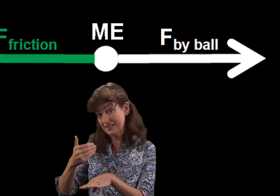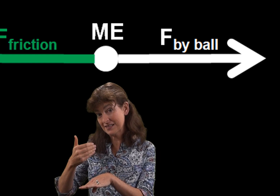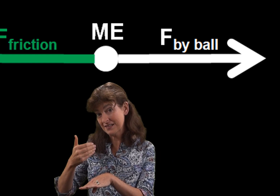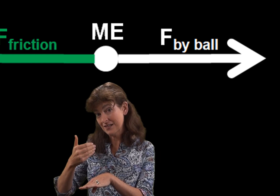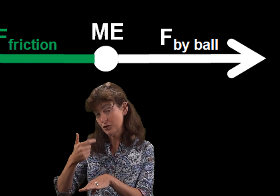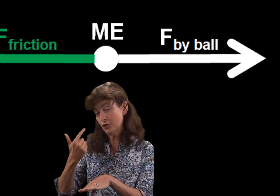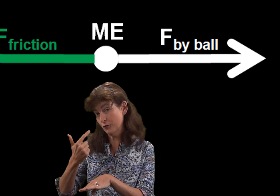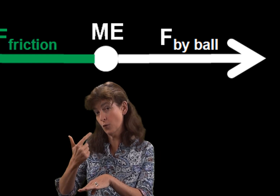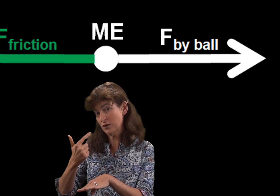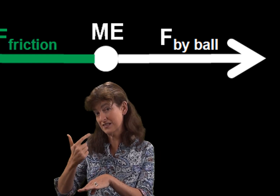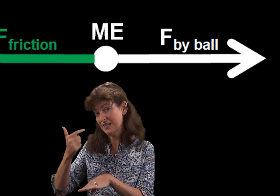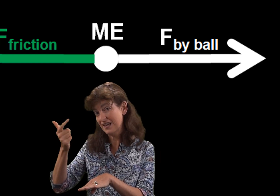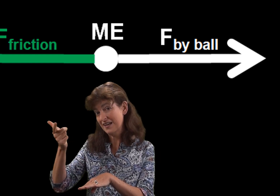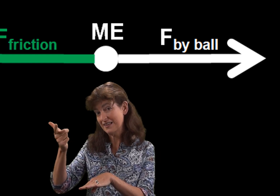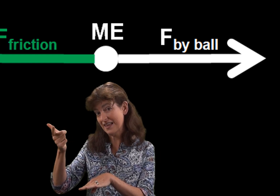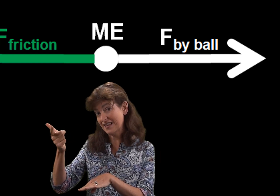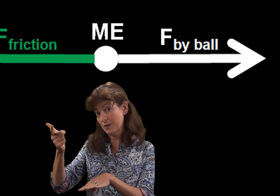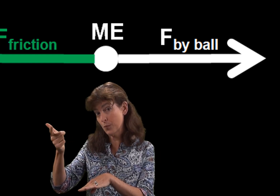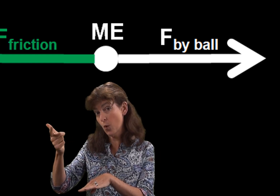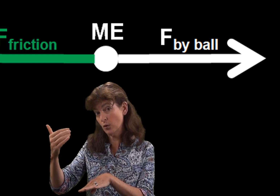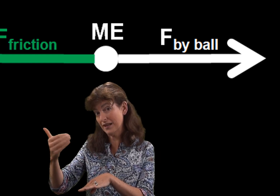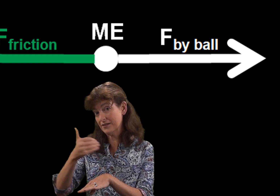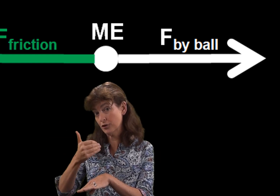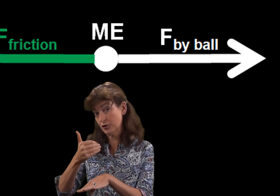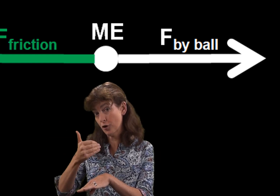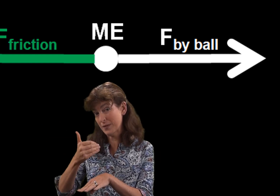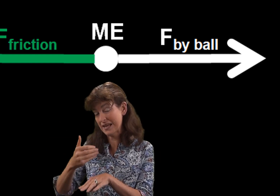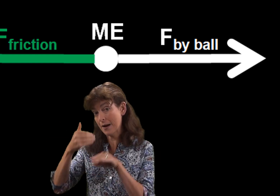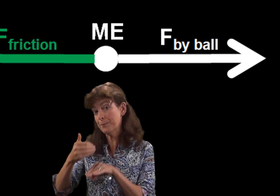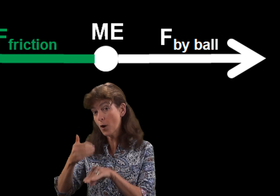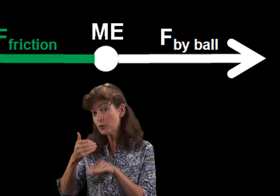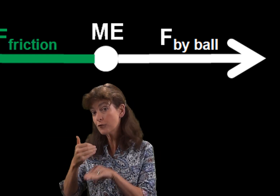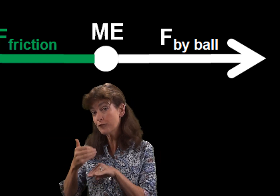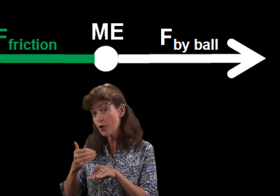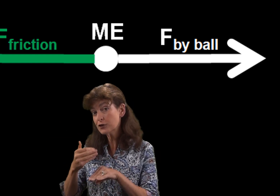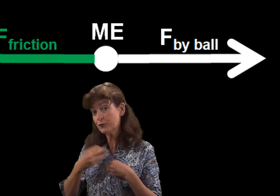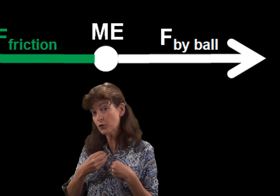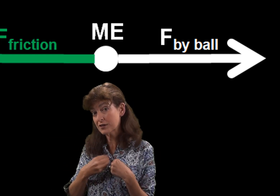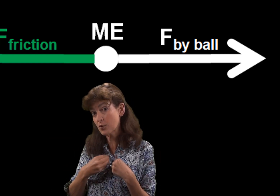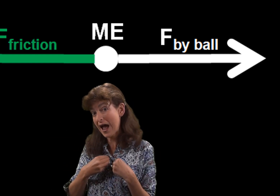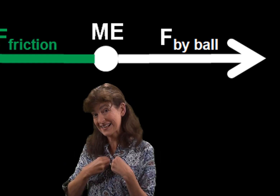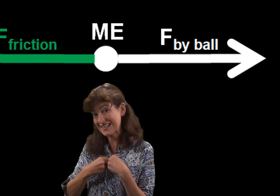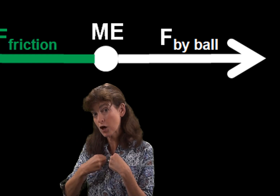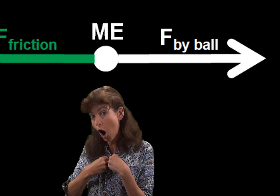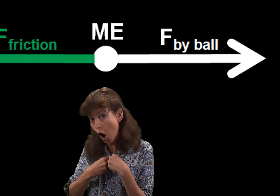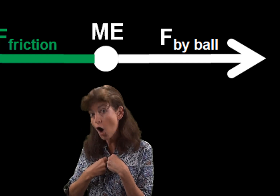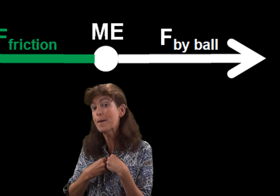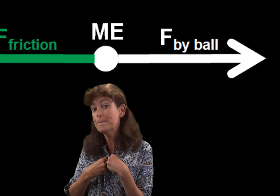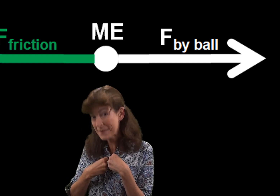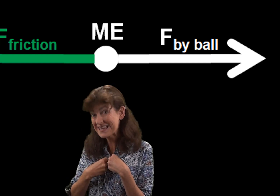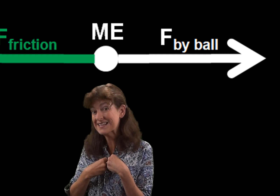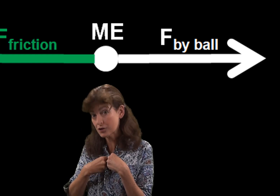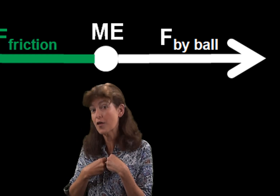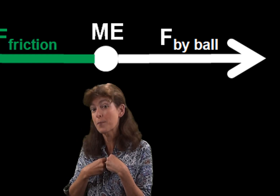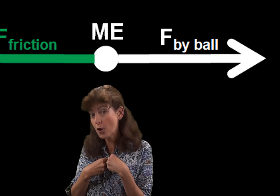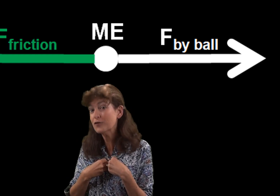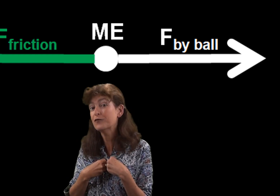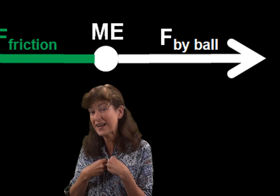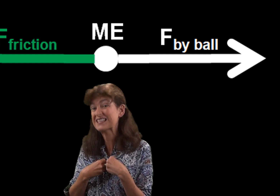to the force that the ball exerted on me. And both of those forces were acting on me. So they both affected